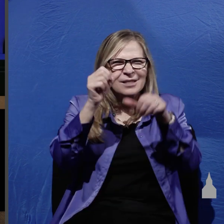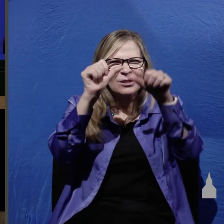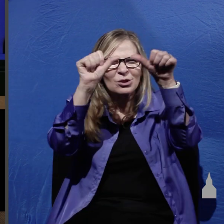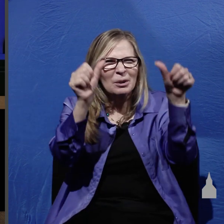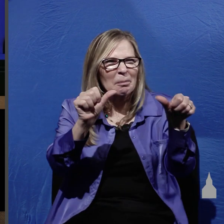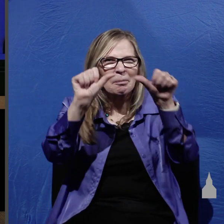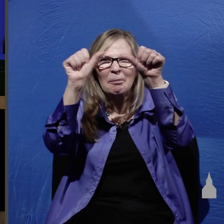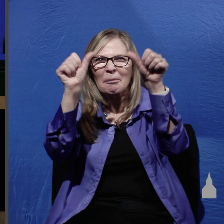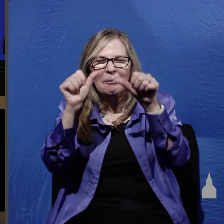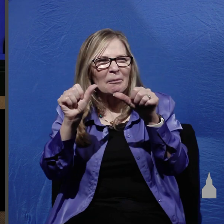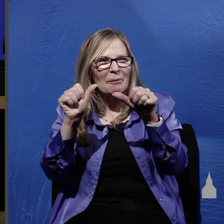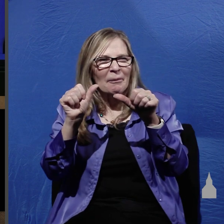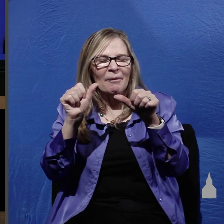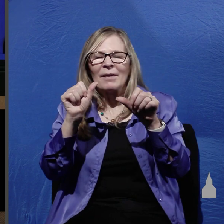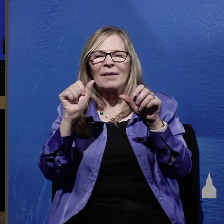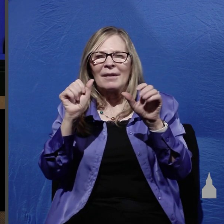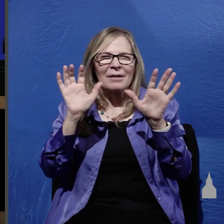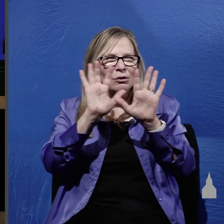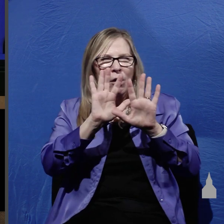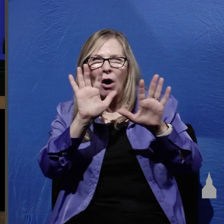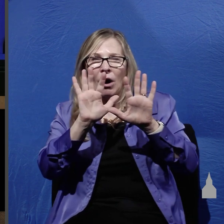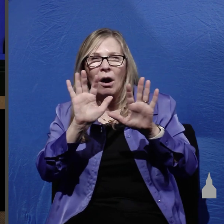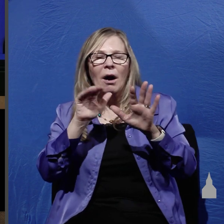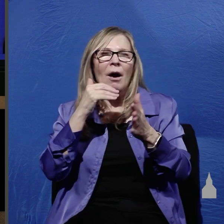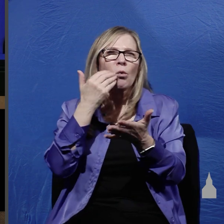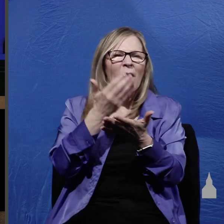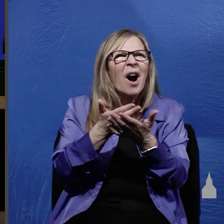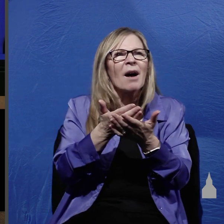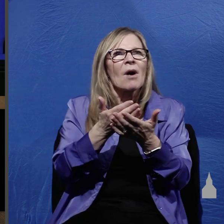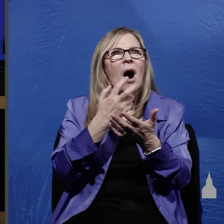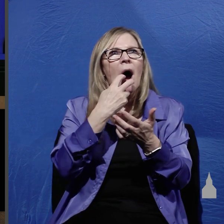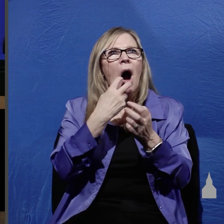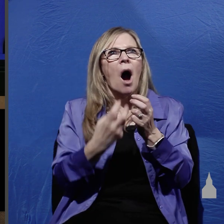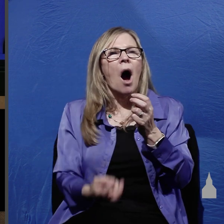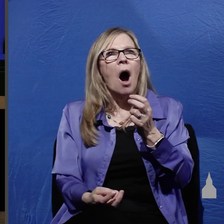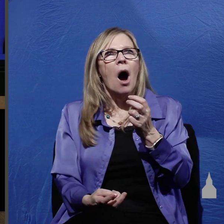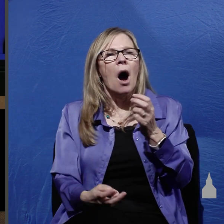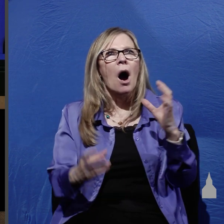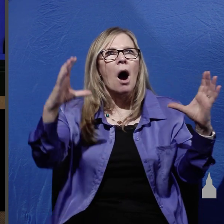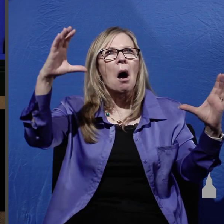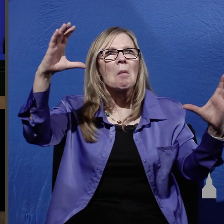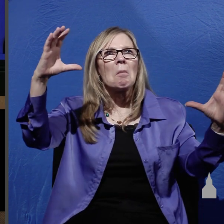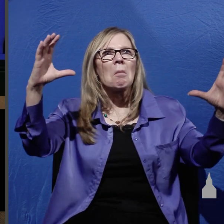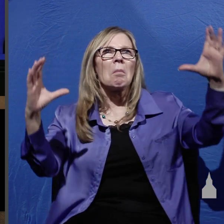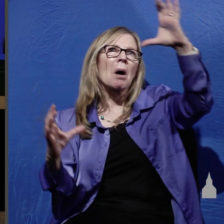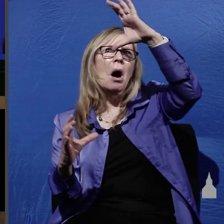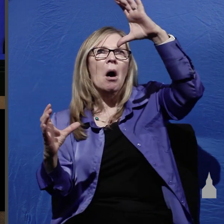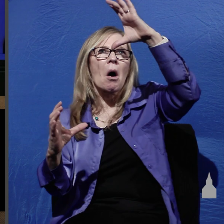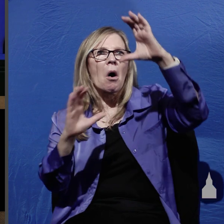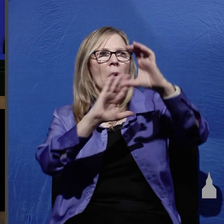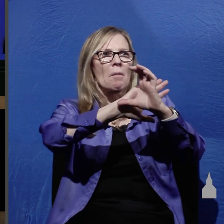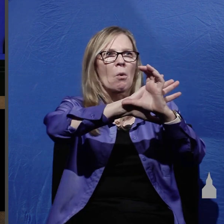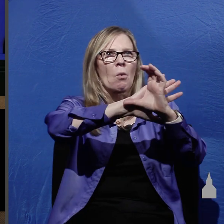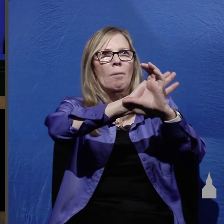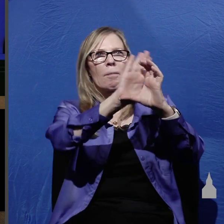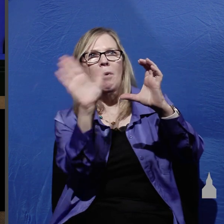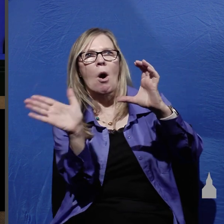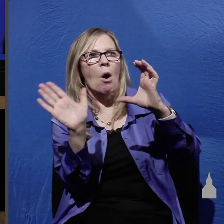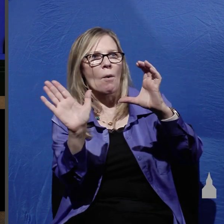on reaching the tomb the women were astonished to find the stone removed from the entrance we must imagine them standing about